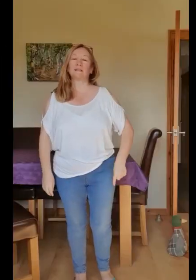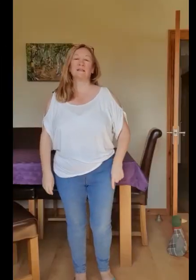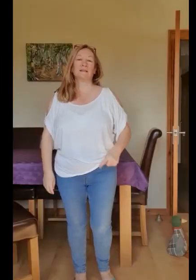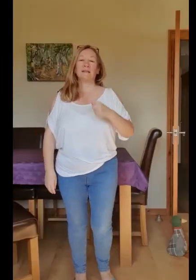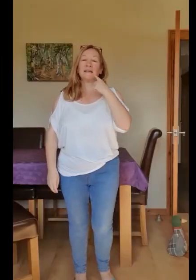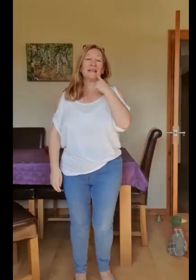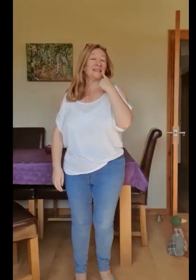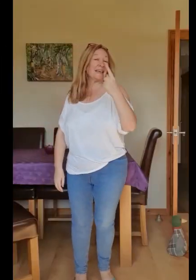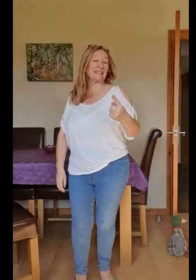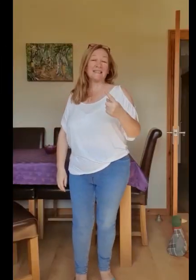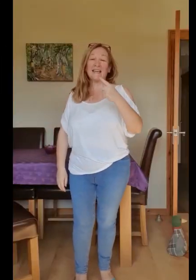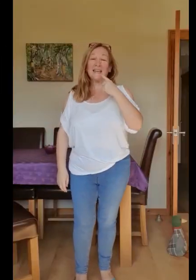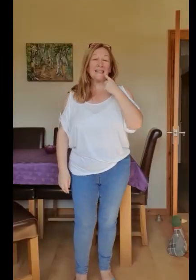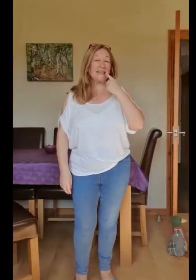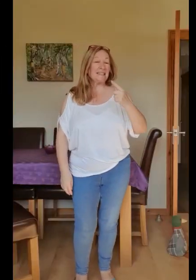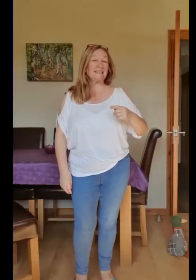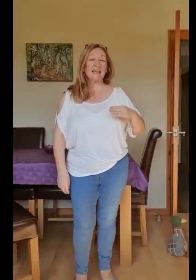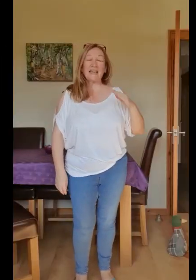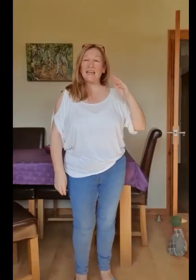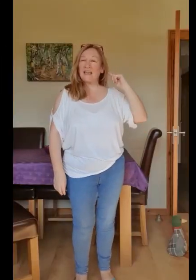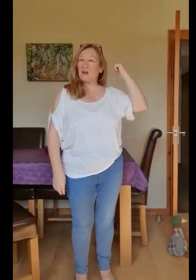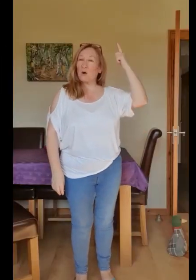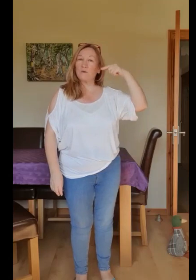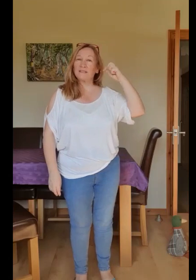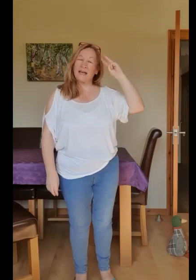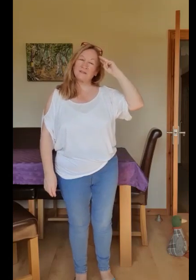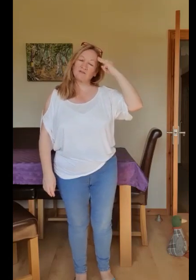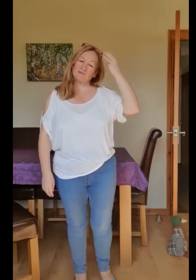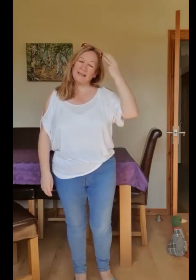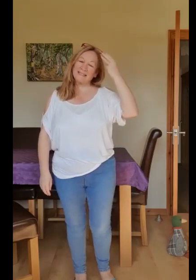They can say, they can say it all sounds crazy,